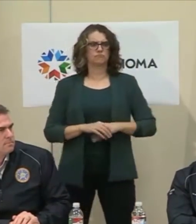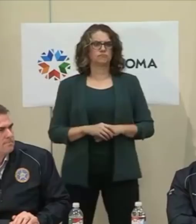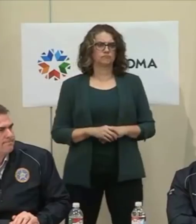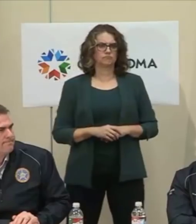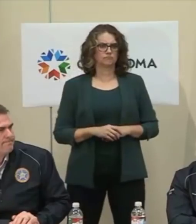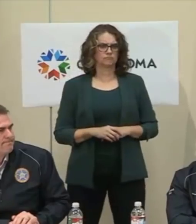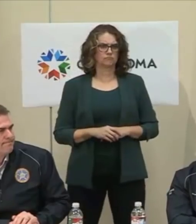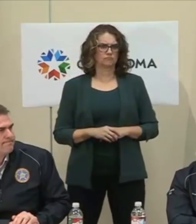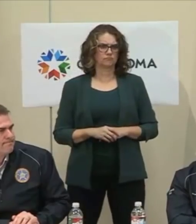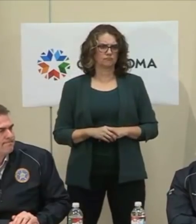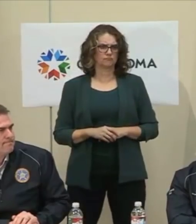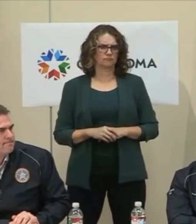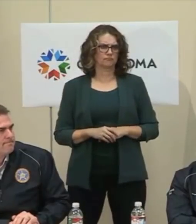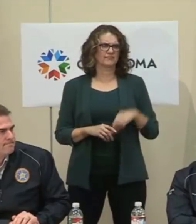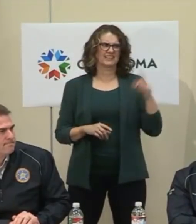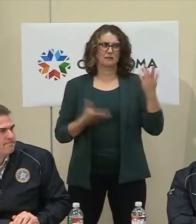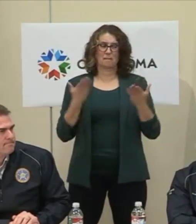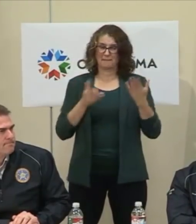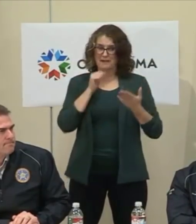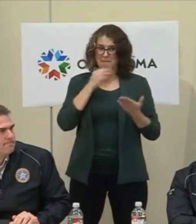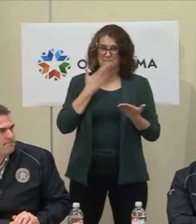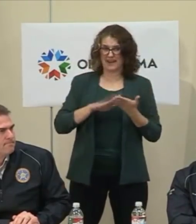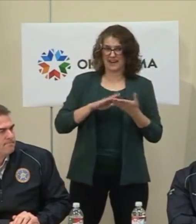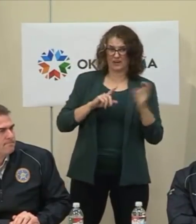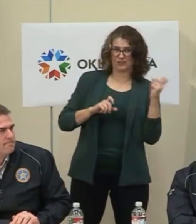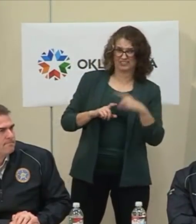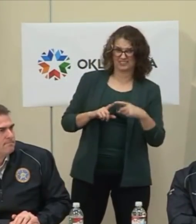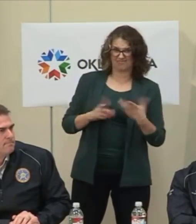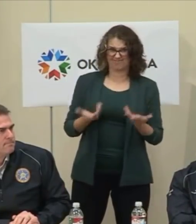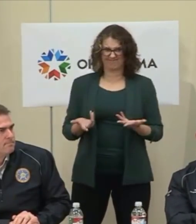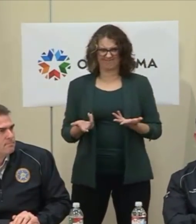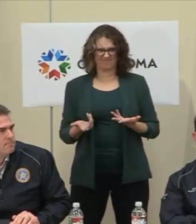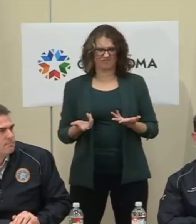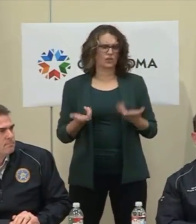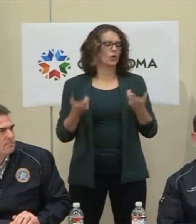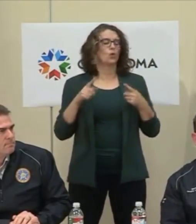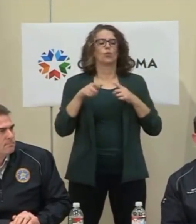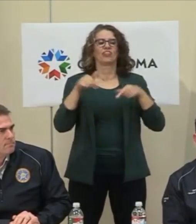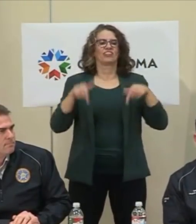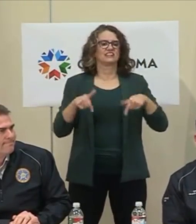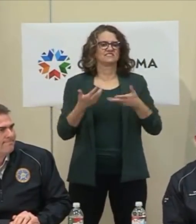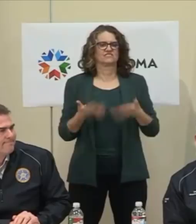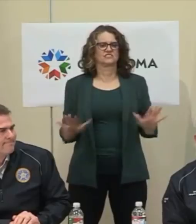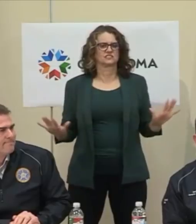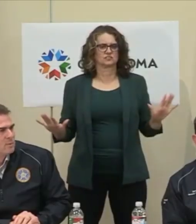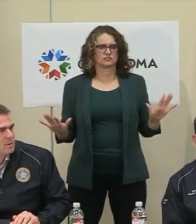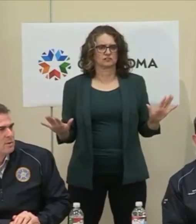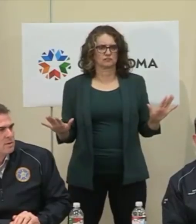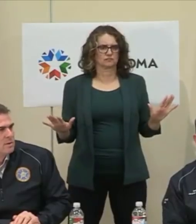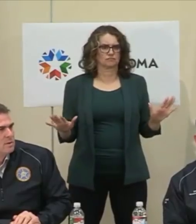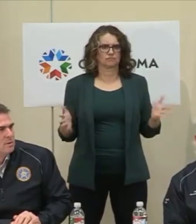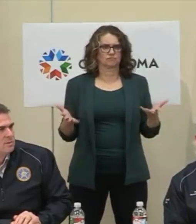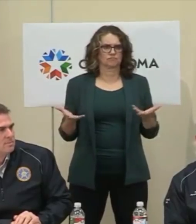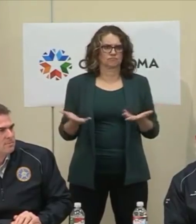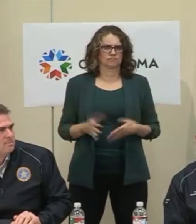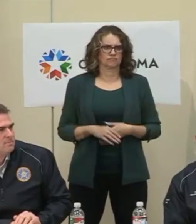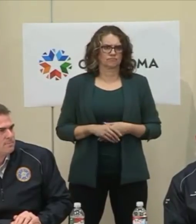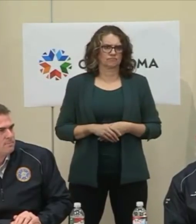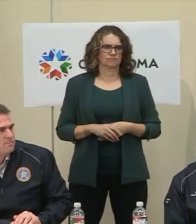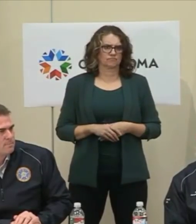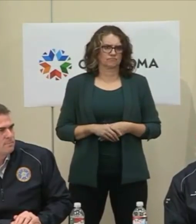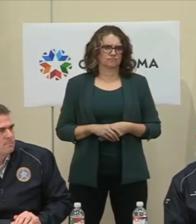healthy state economy. You agree now when this is over with. Have you given some thoughts on what that may look like, what you'd like to see the legislature do? I mean,